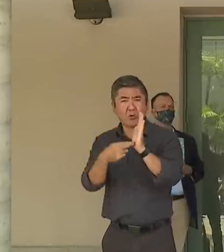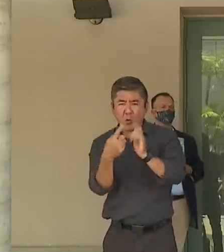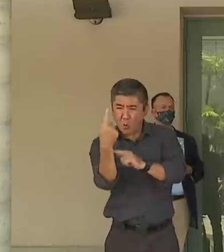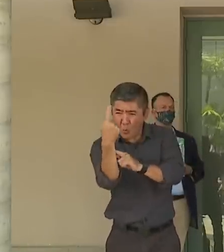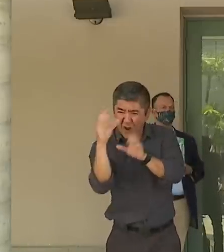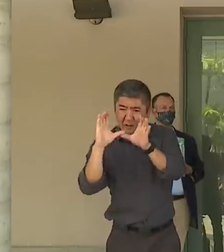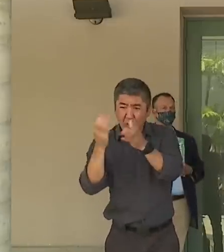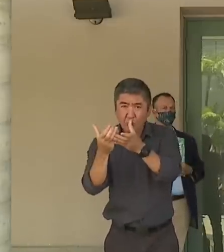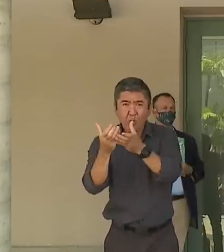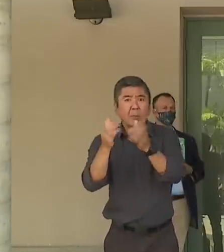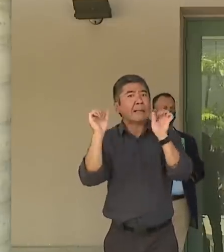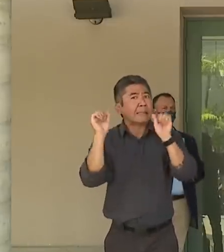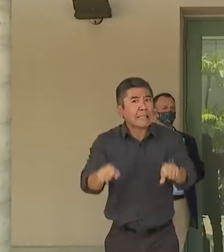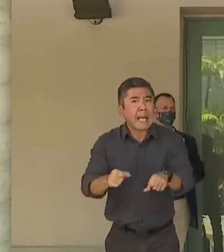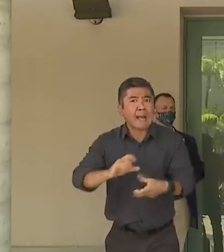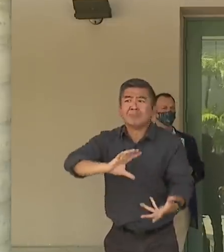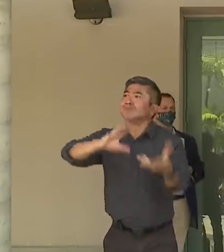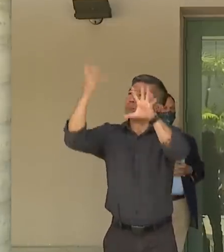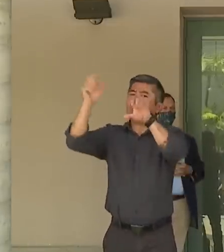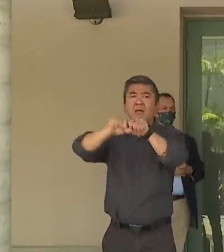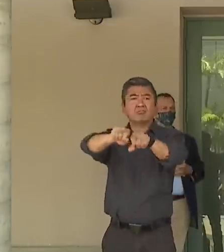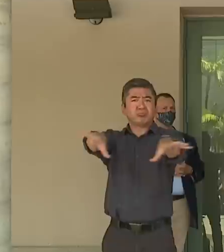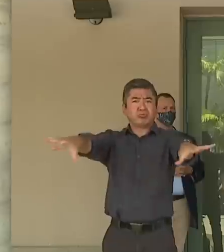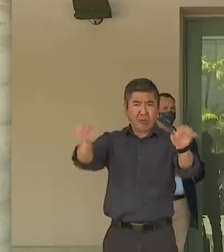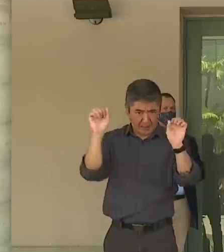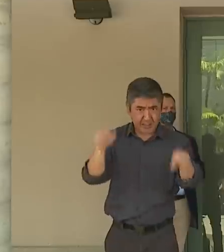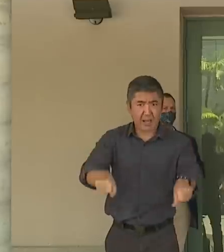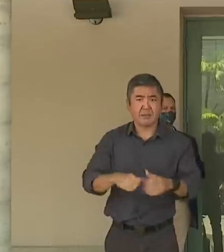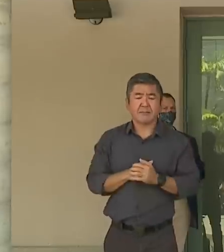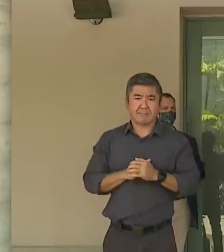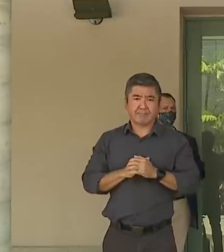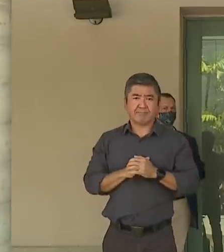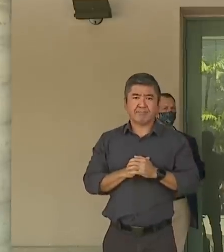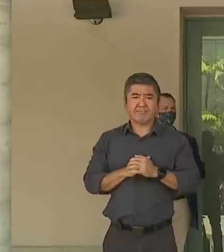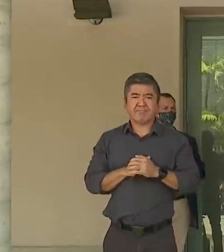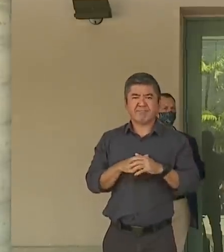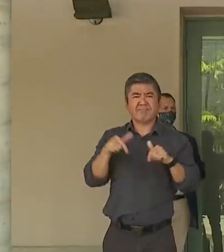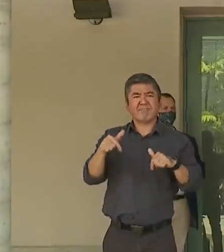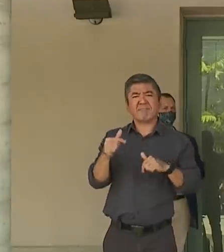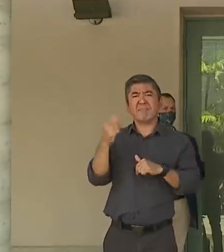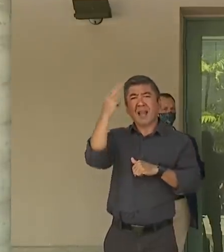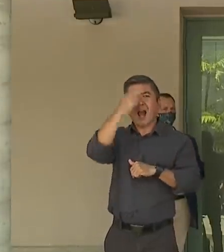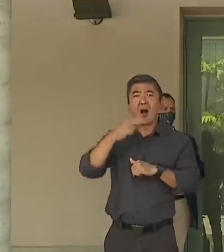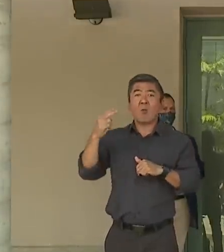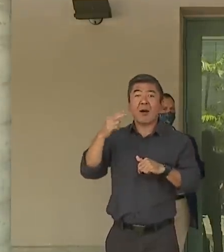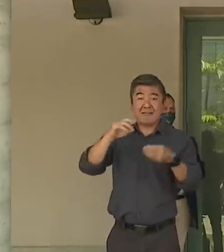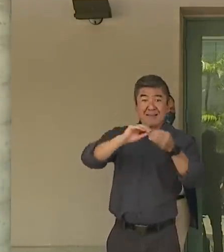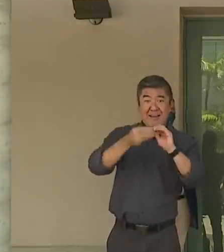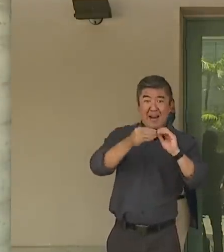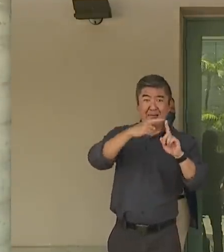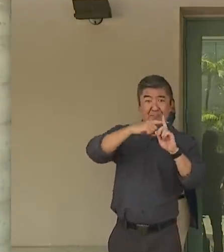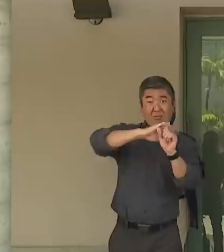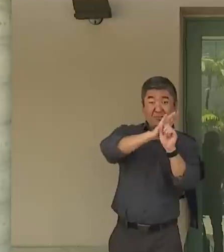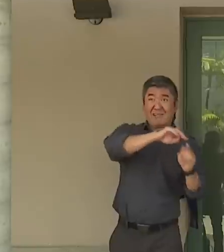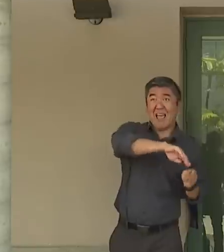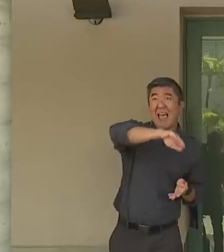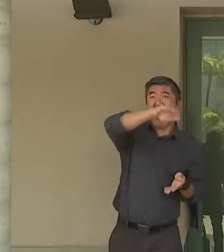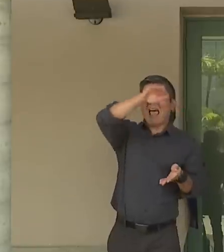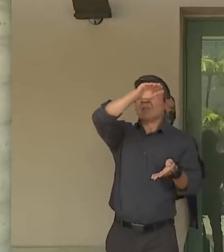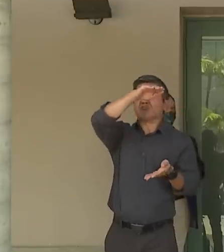Hawaii are putting in to stop this virus. Hawaii is seeing a leveling off of new cases